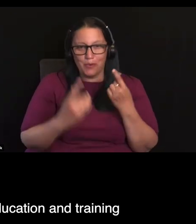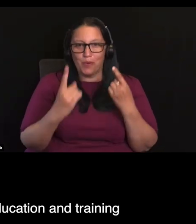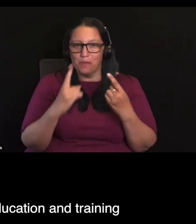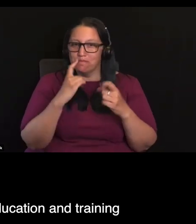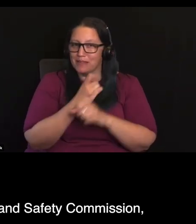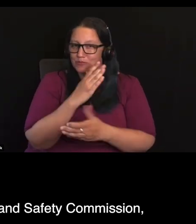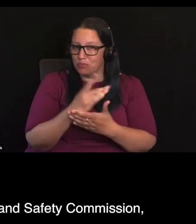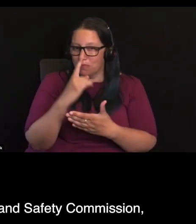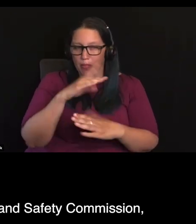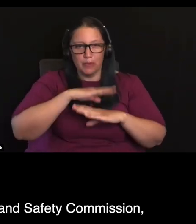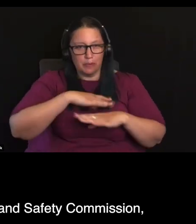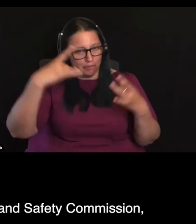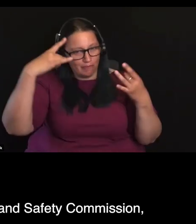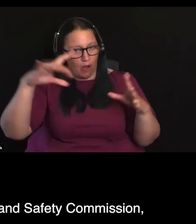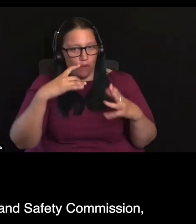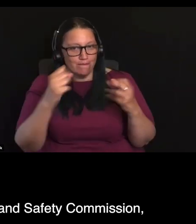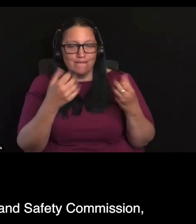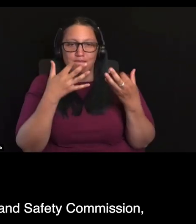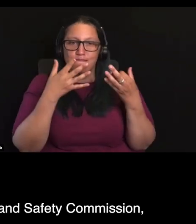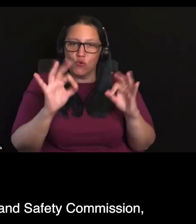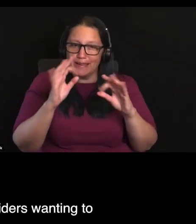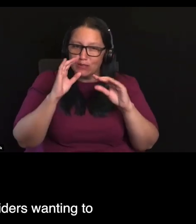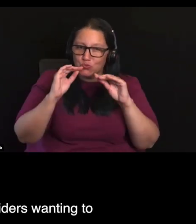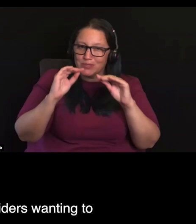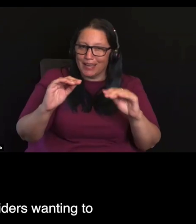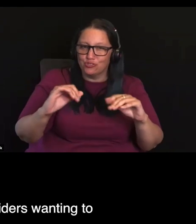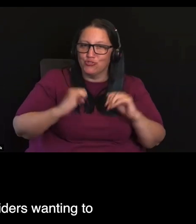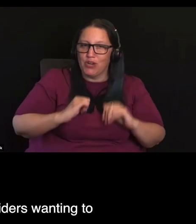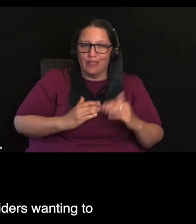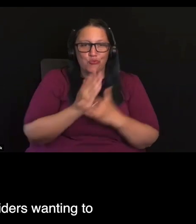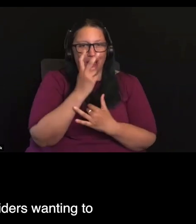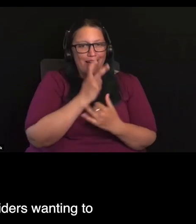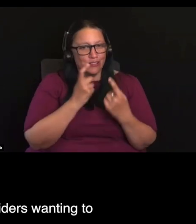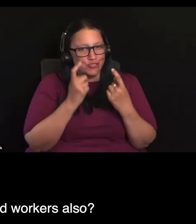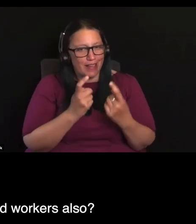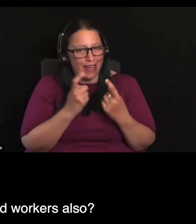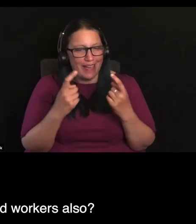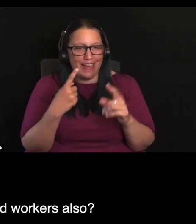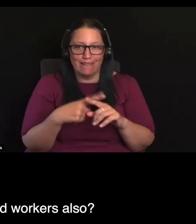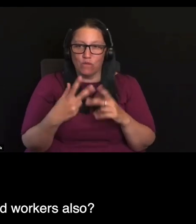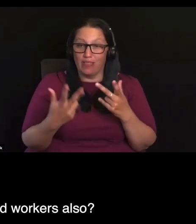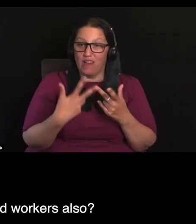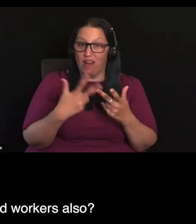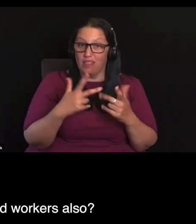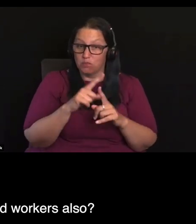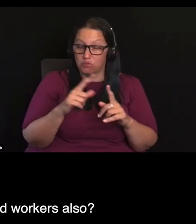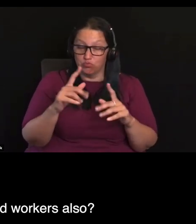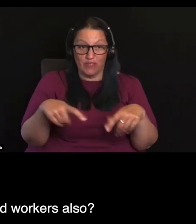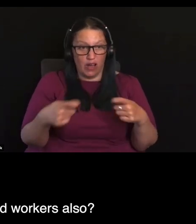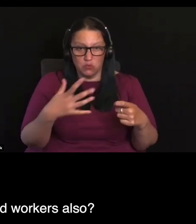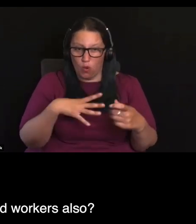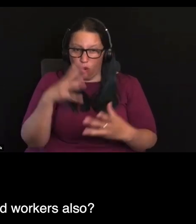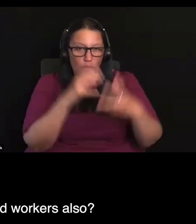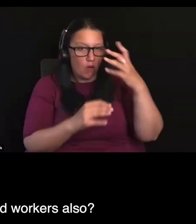education and training available through the Aging Economic Safety Commission, through the department, for providers wanting to get across the new standards